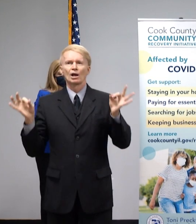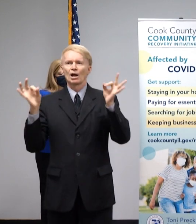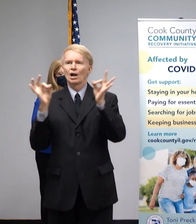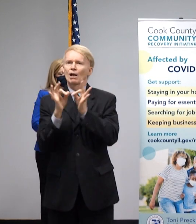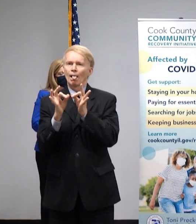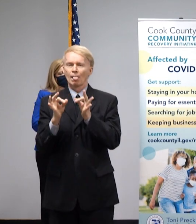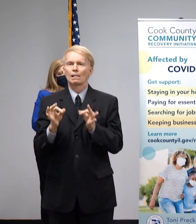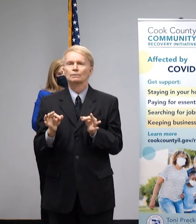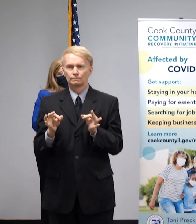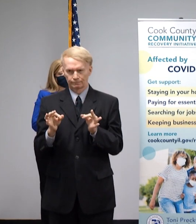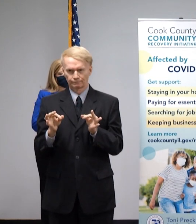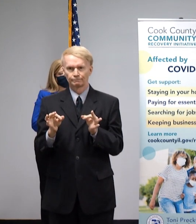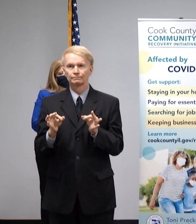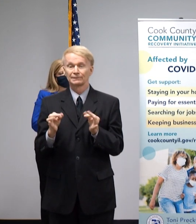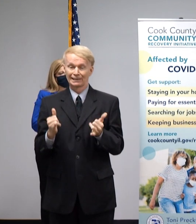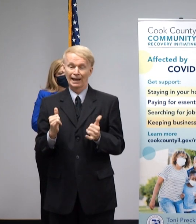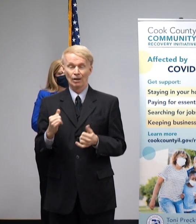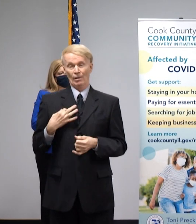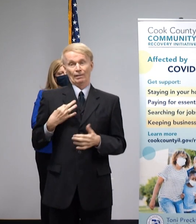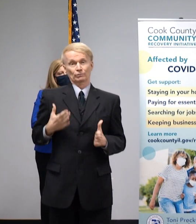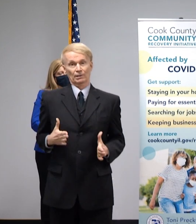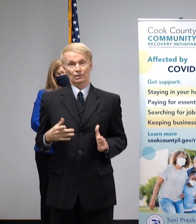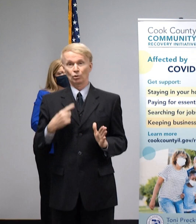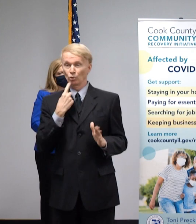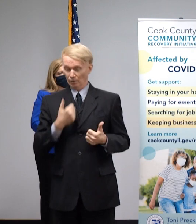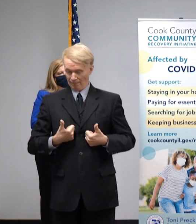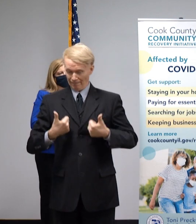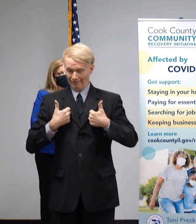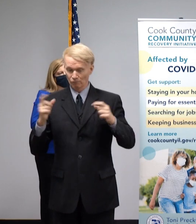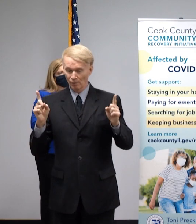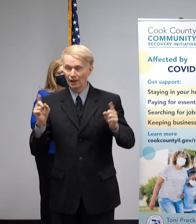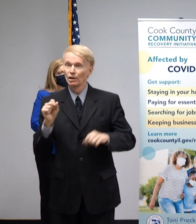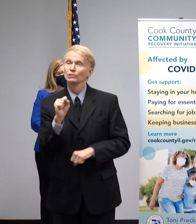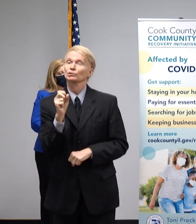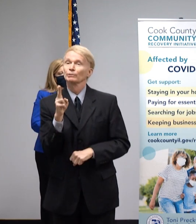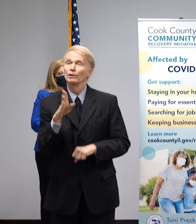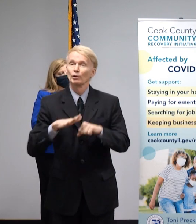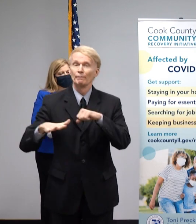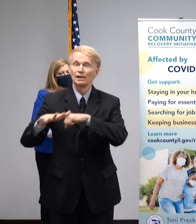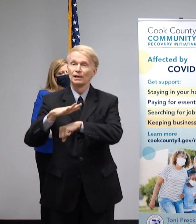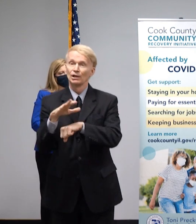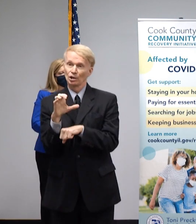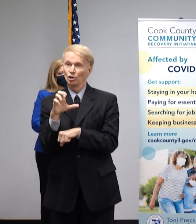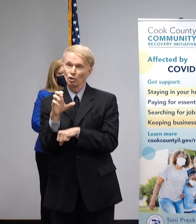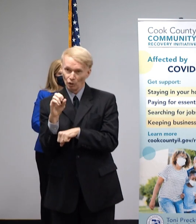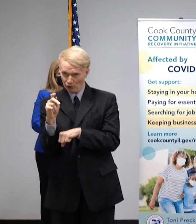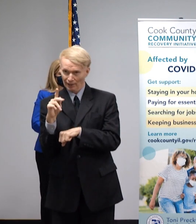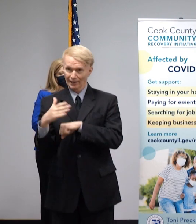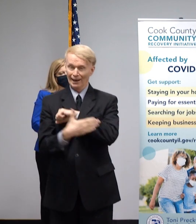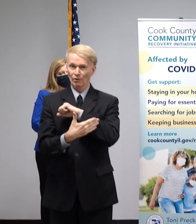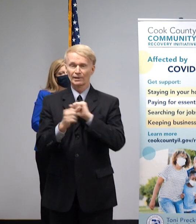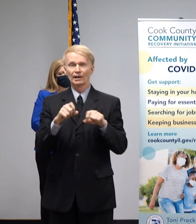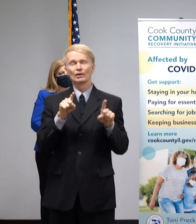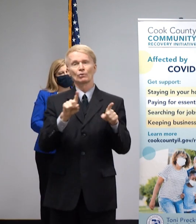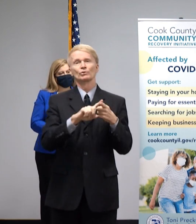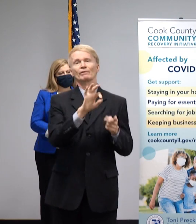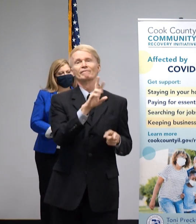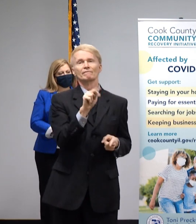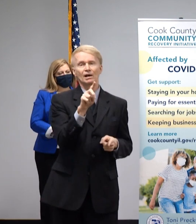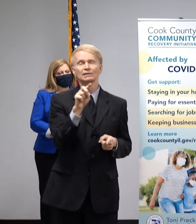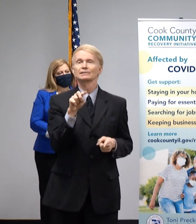As of this morning, eligible residents who live in suburban Cook County can visit our website fund.uptogether